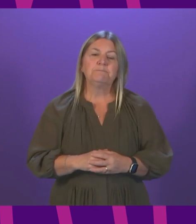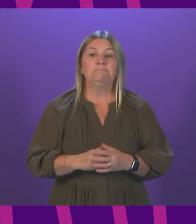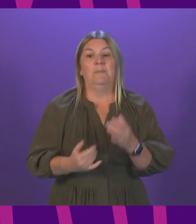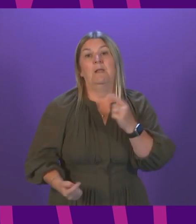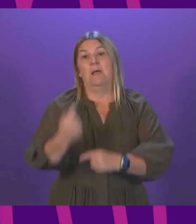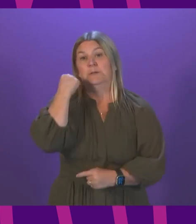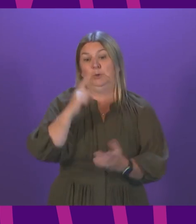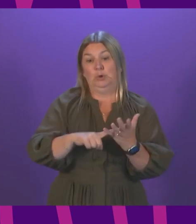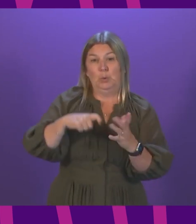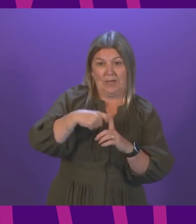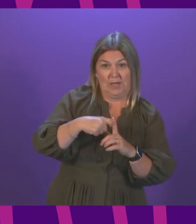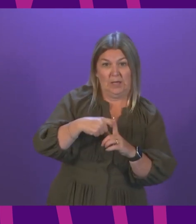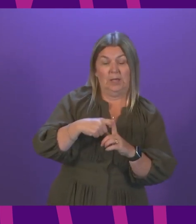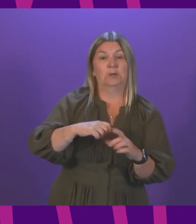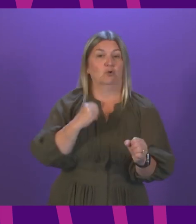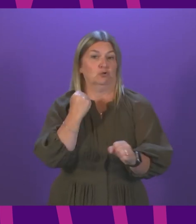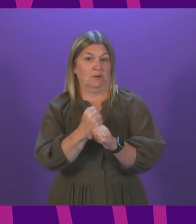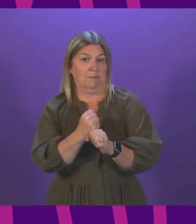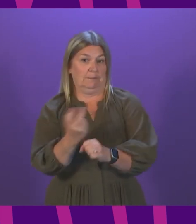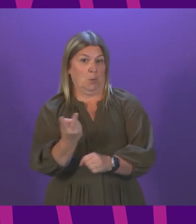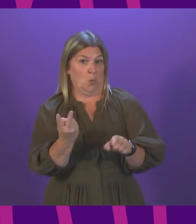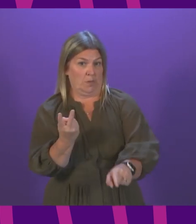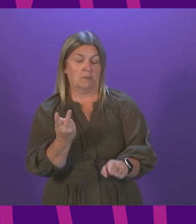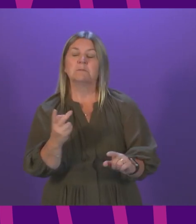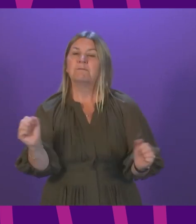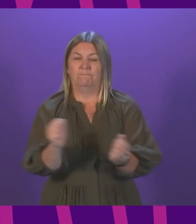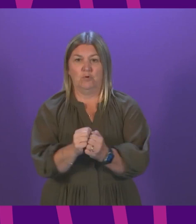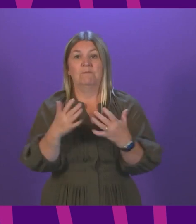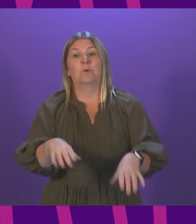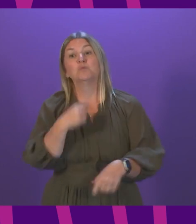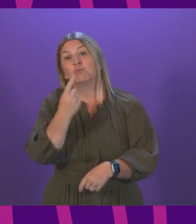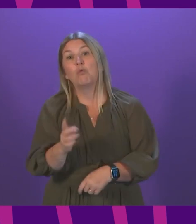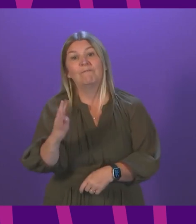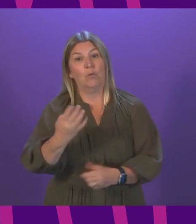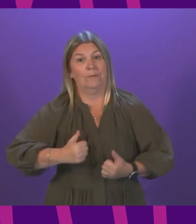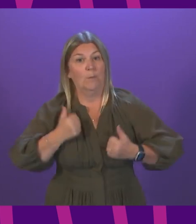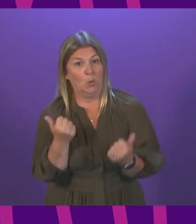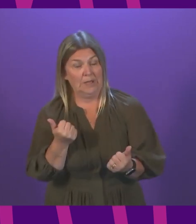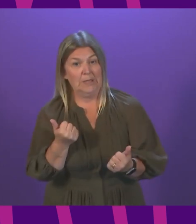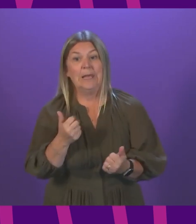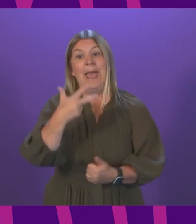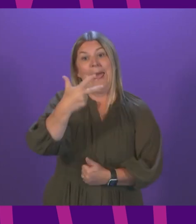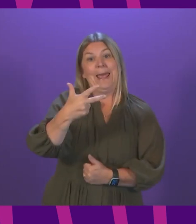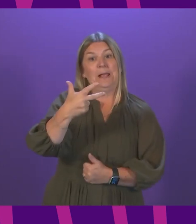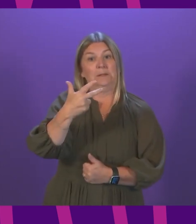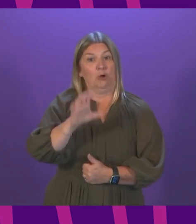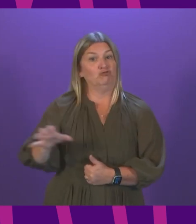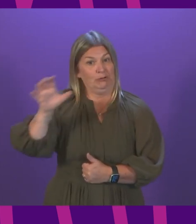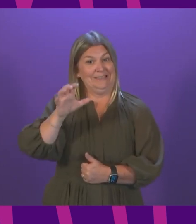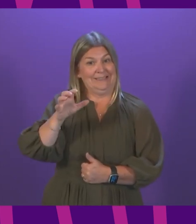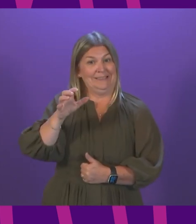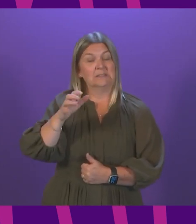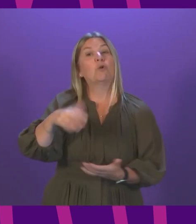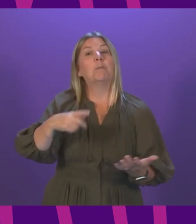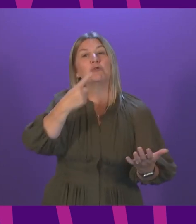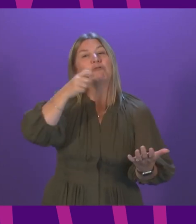Last week, the UK and Scottish governments confirmed that from 4am tomorrow, eight countries will be removed from the red list. Those